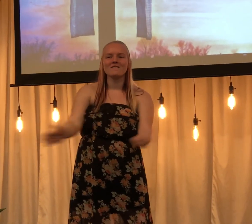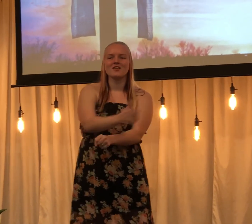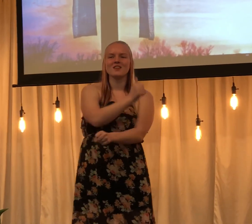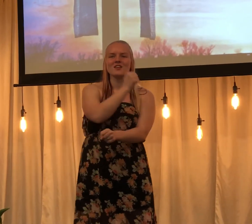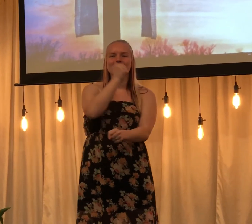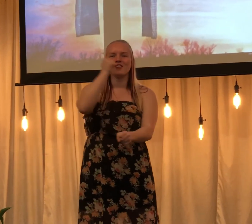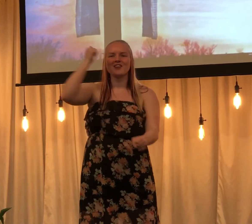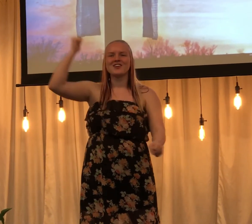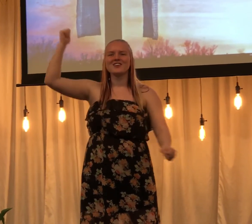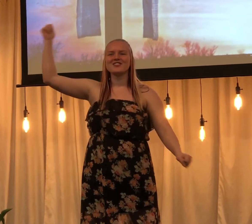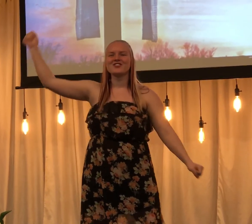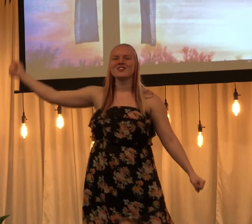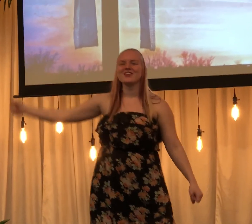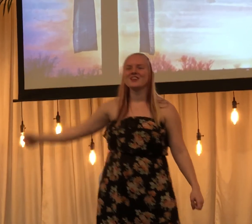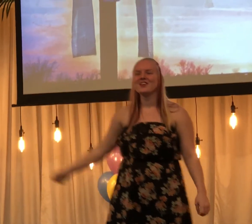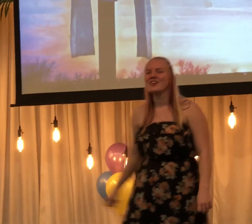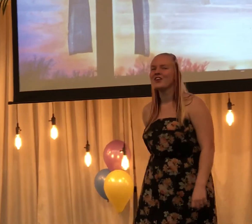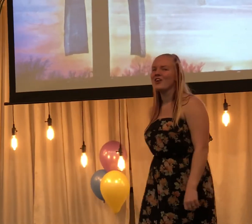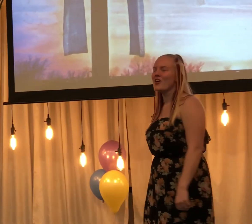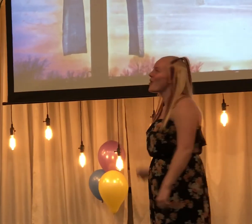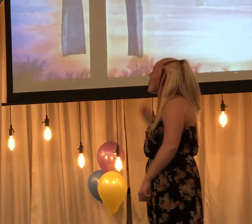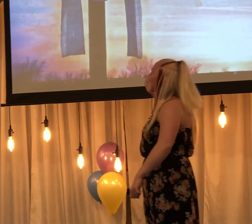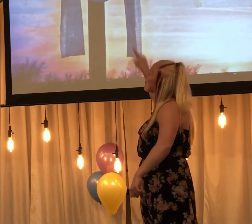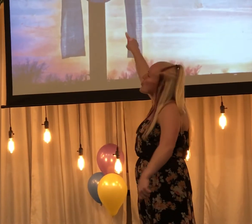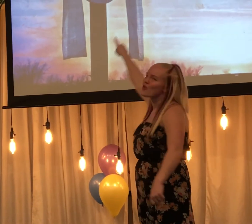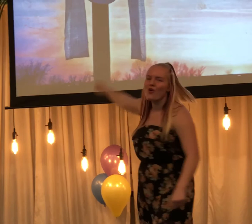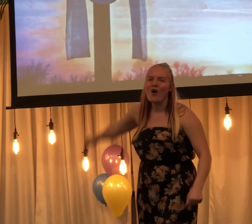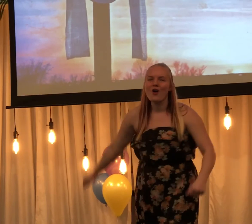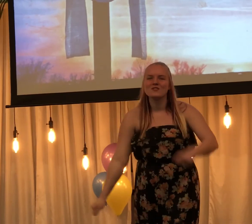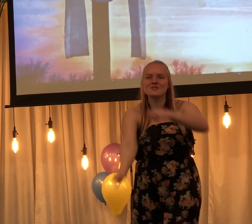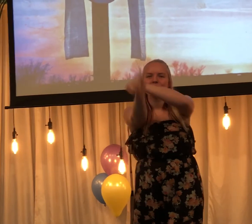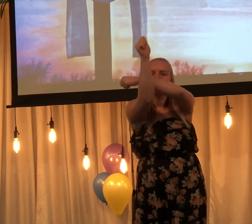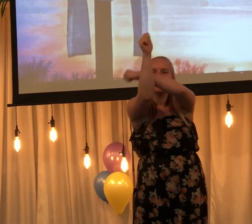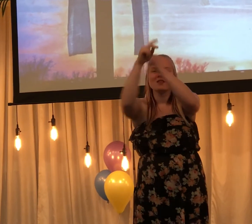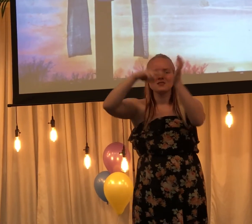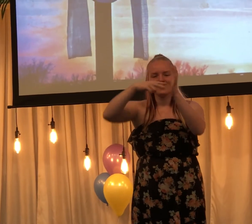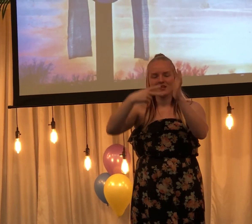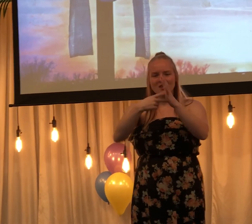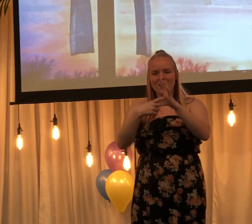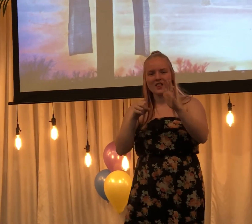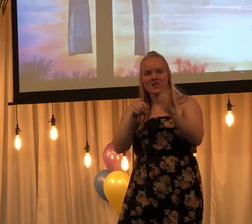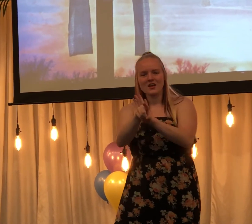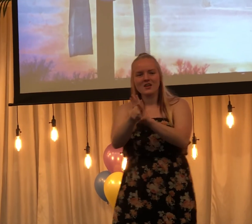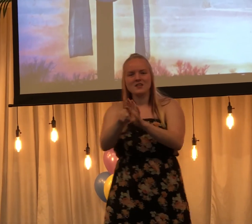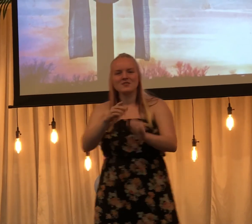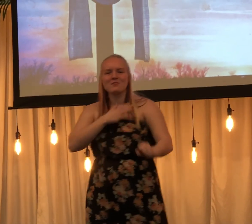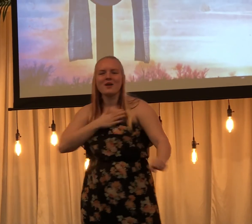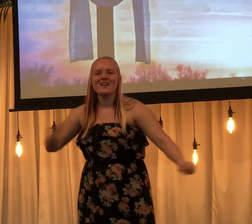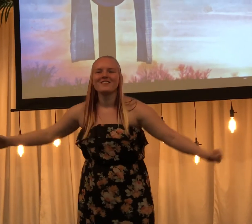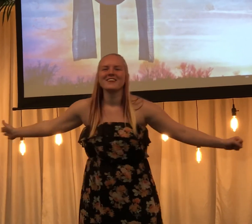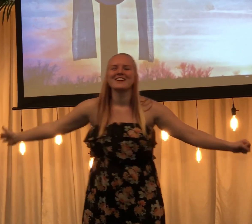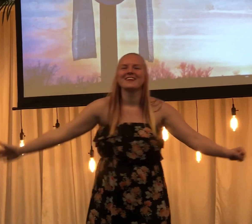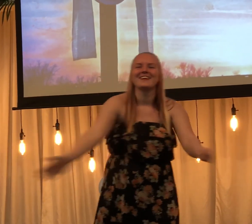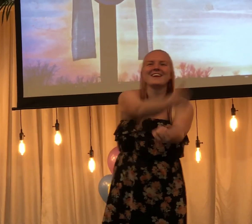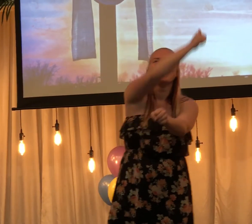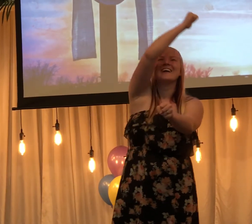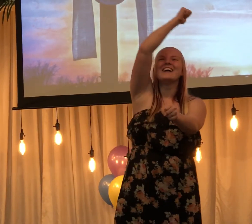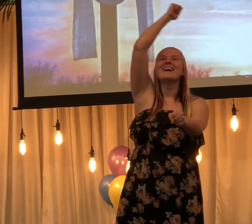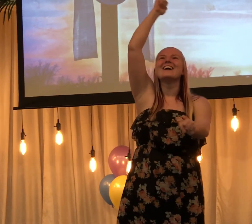victory Oh, the cross built to kill is my victory